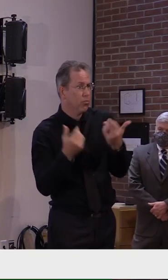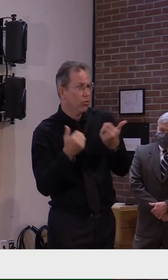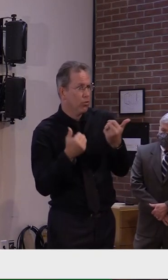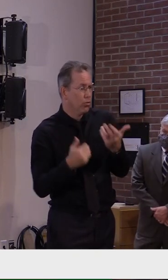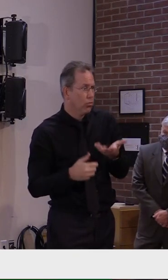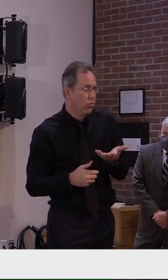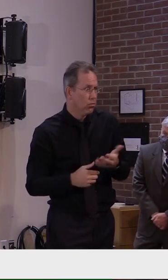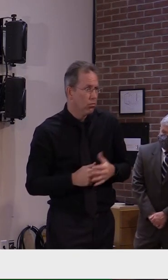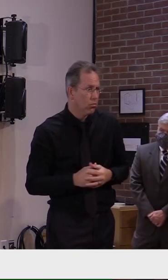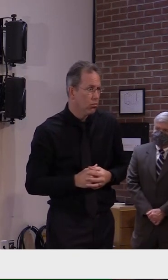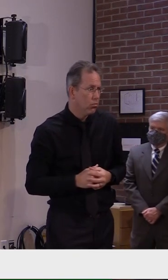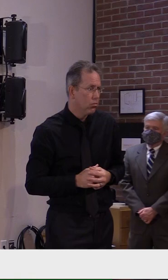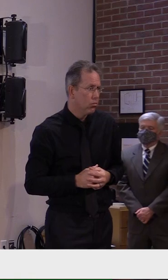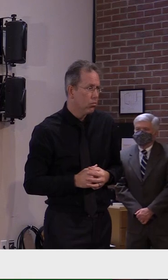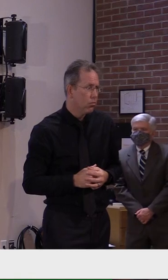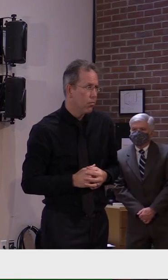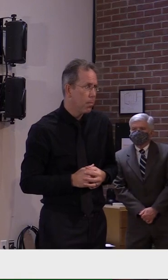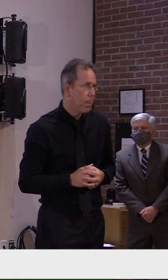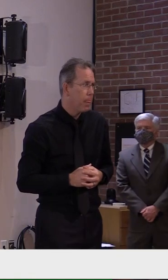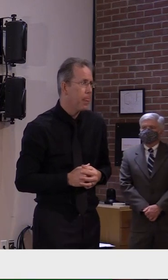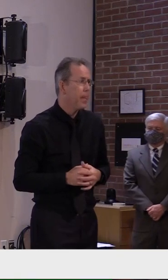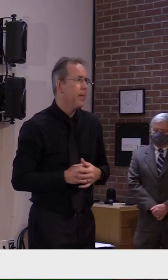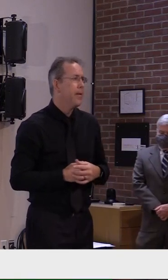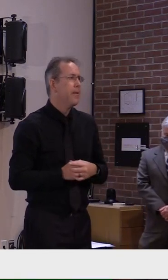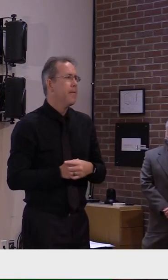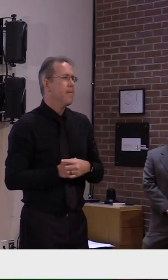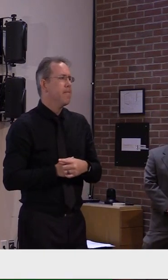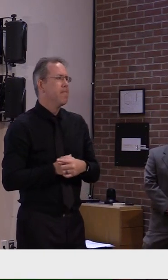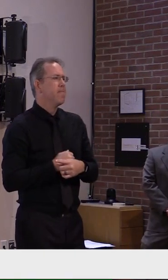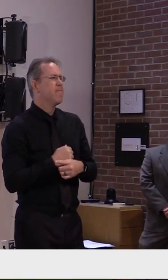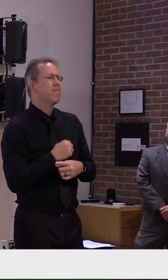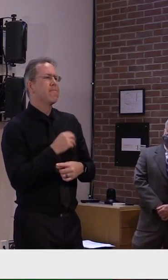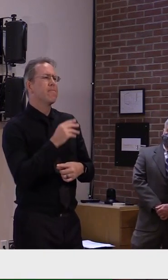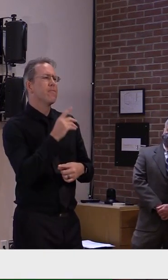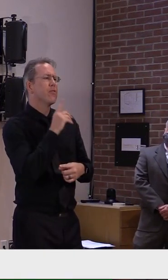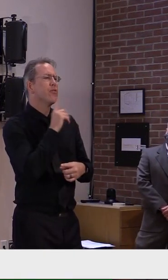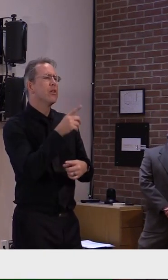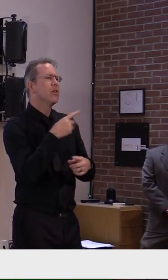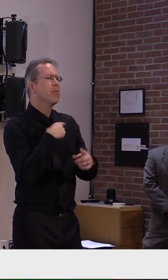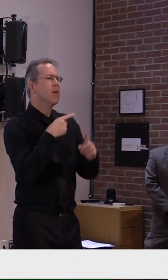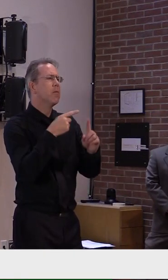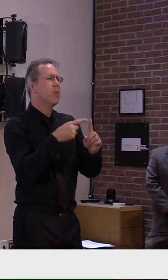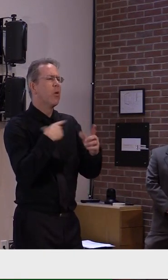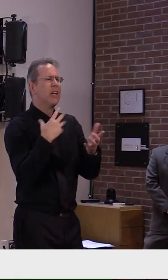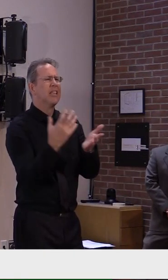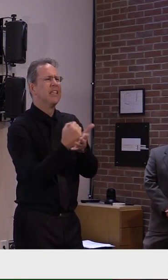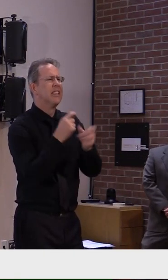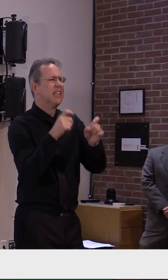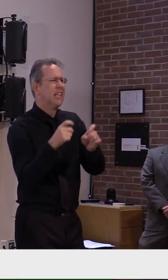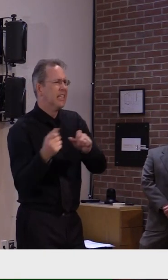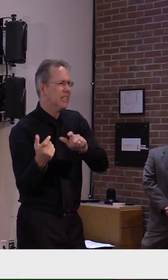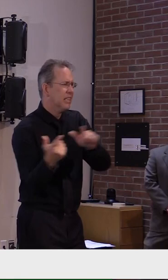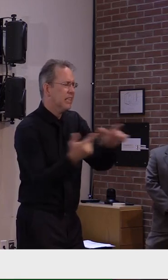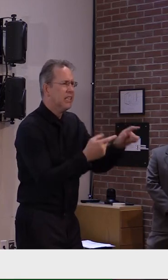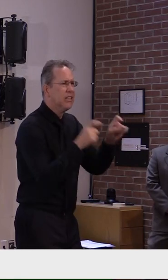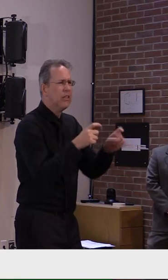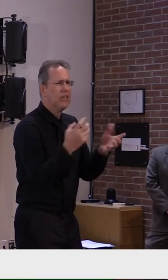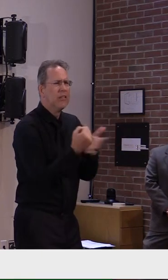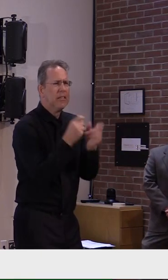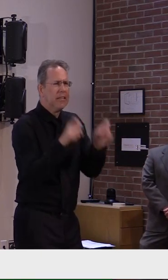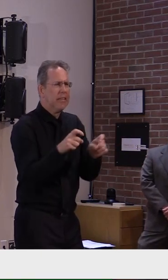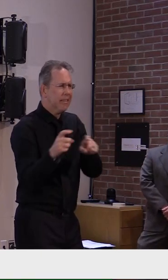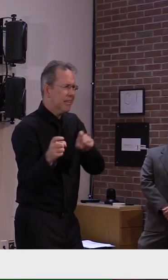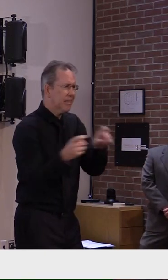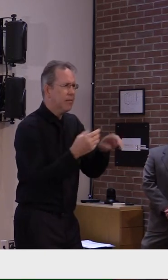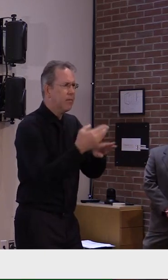ground and exercise, the better off we'll be. It will also create some sort of baseline for us to go by